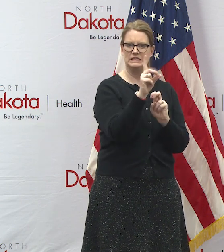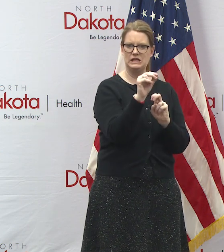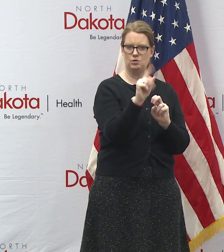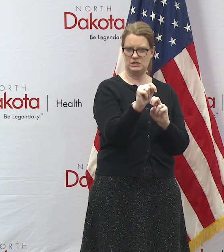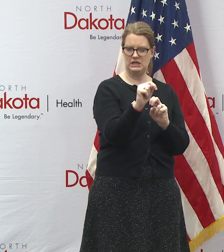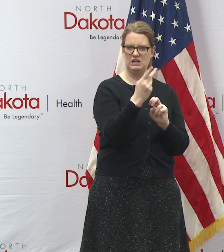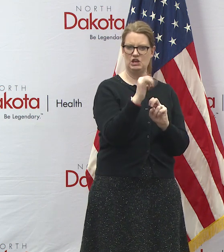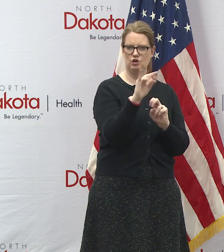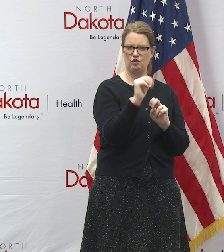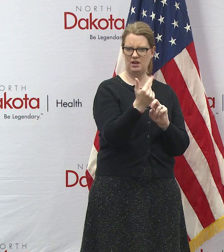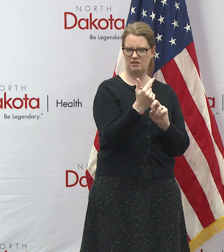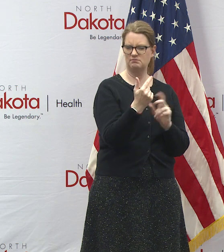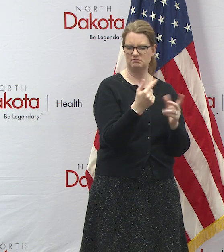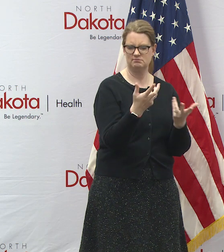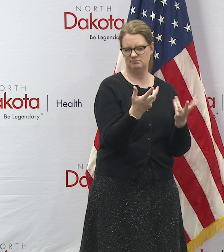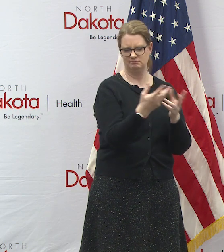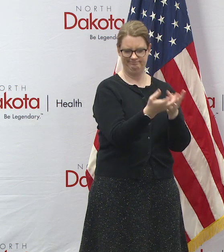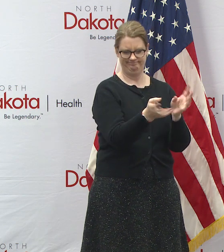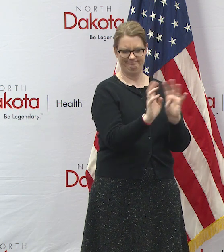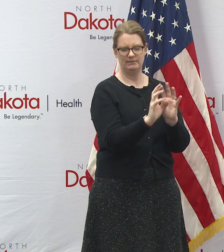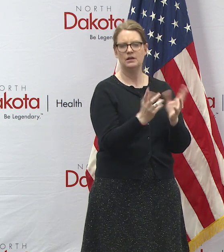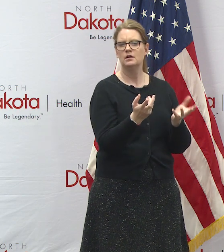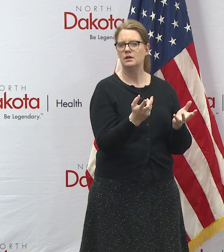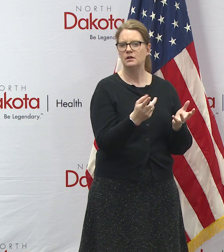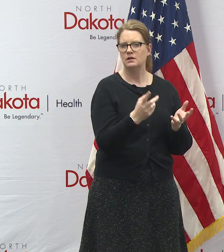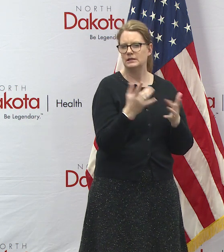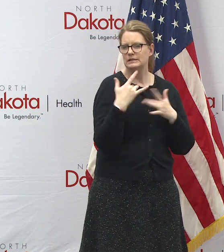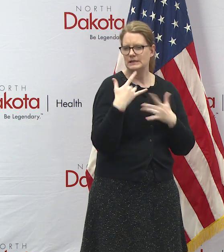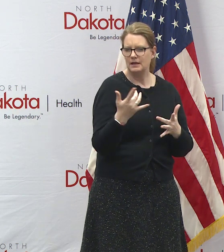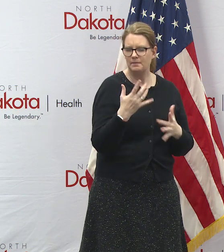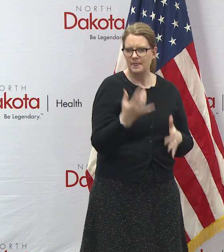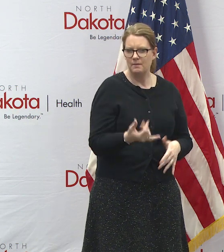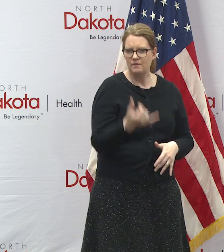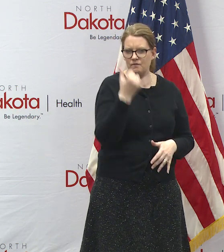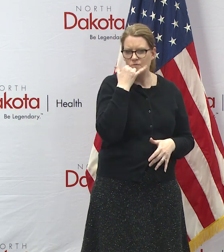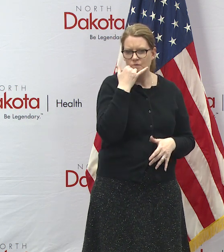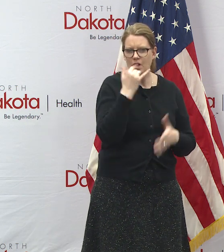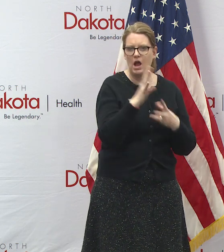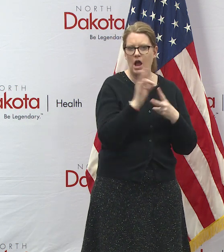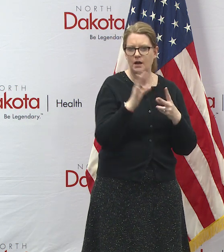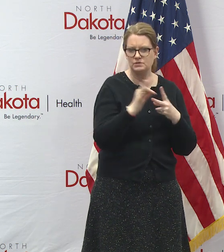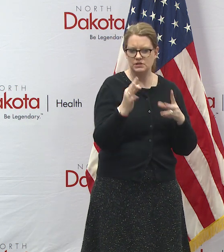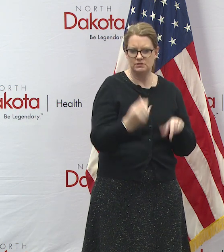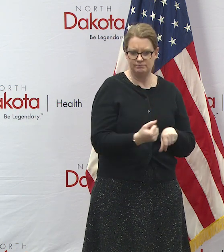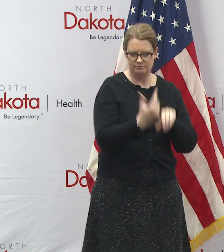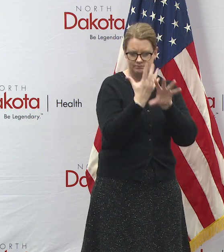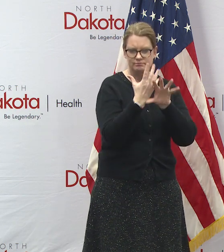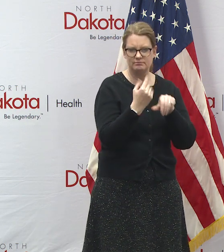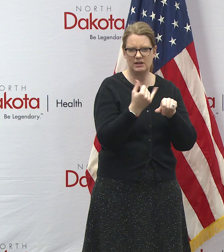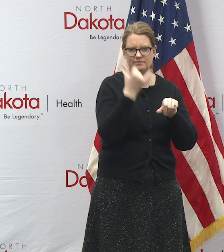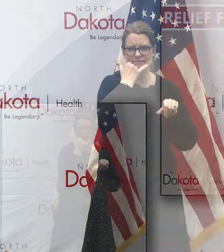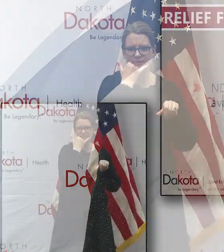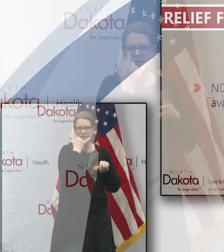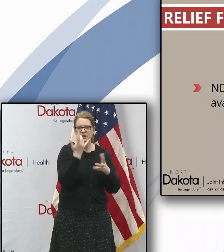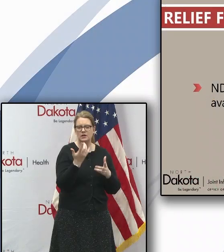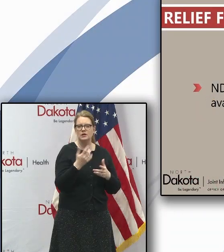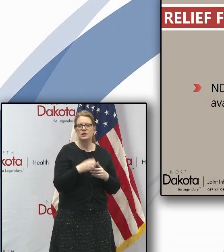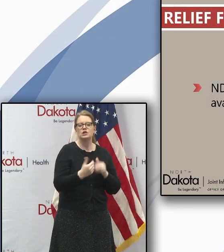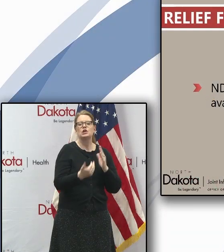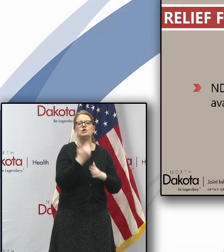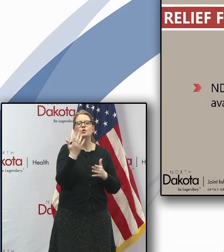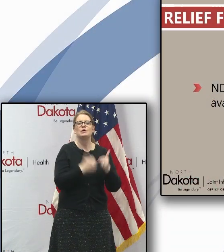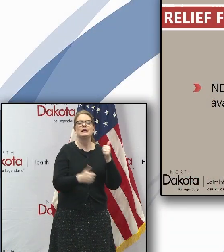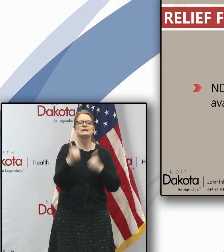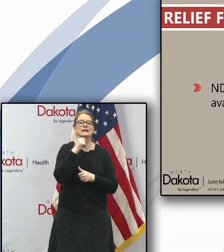officers generally these are but generally these have been held over the telephone option hearing live hearing officers available the new executive